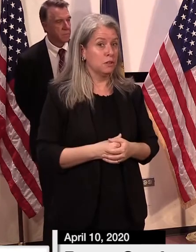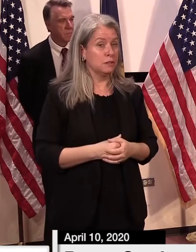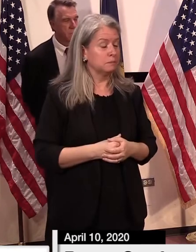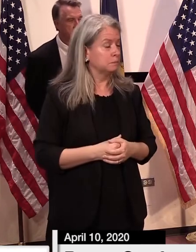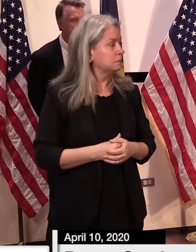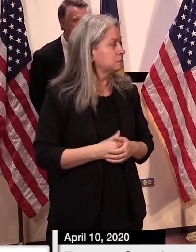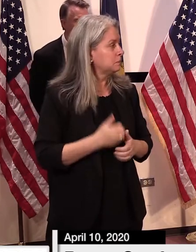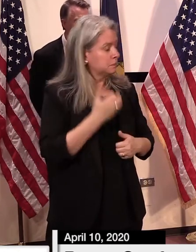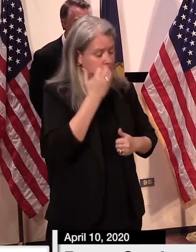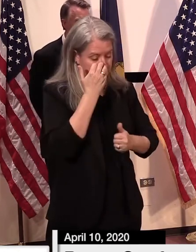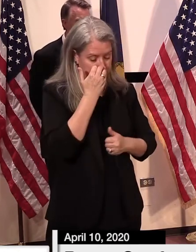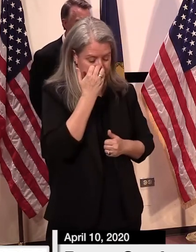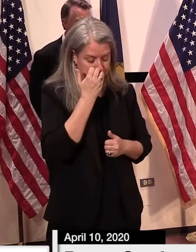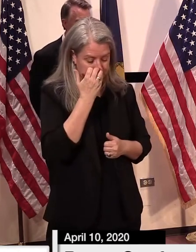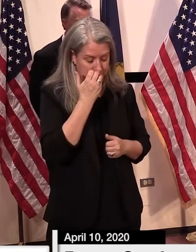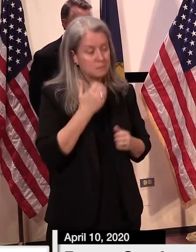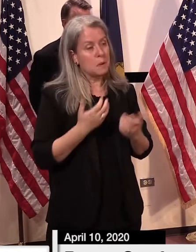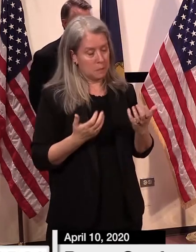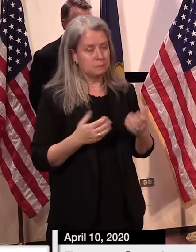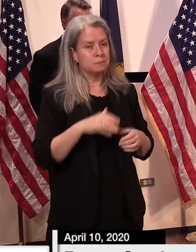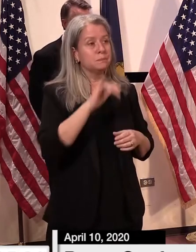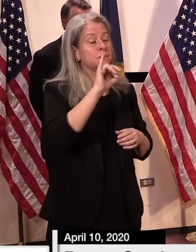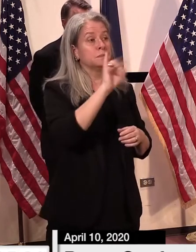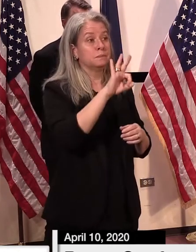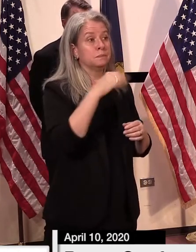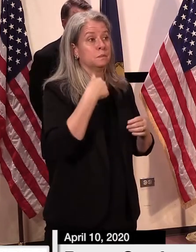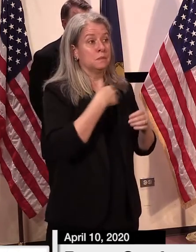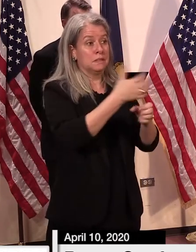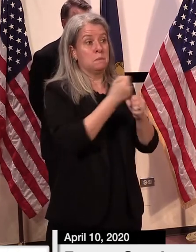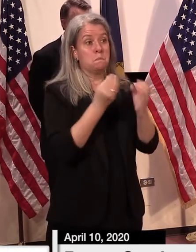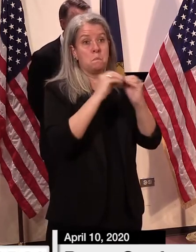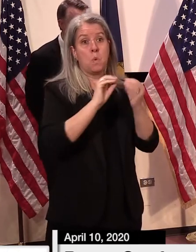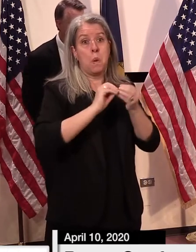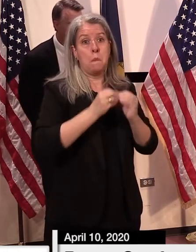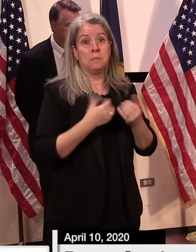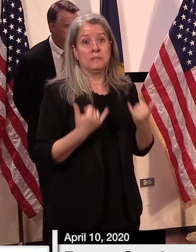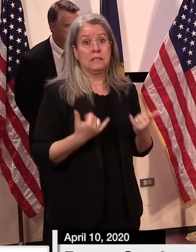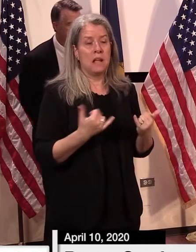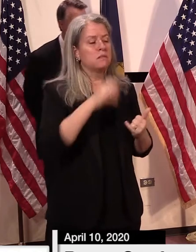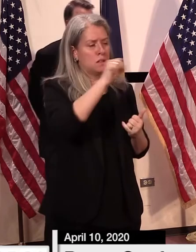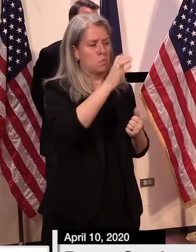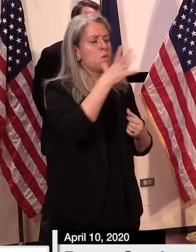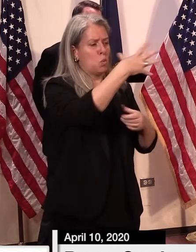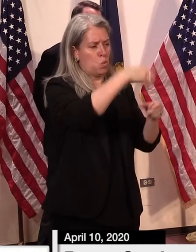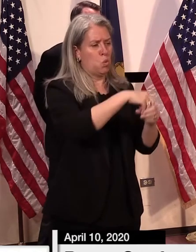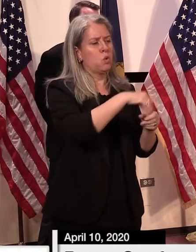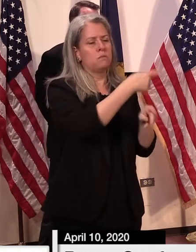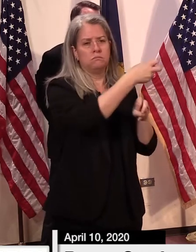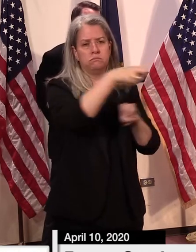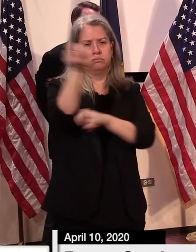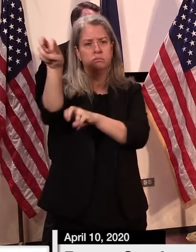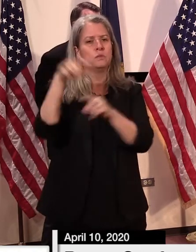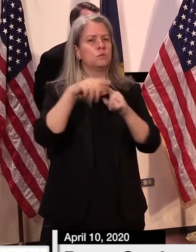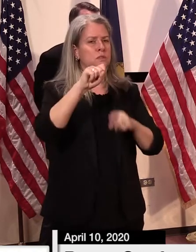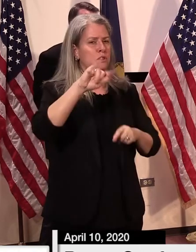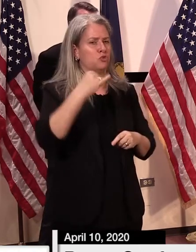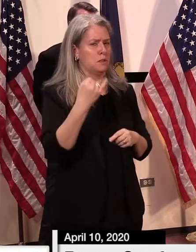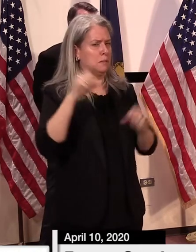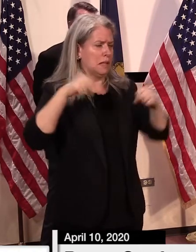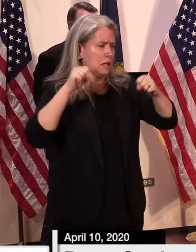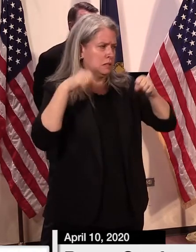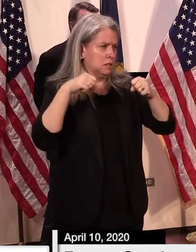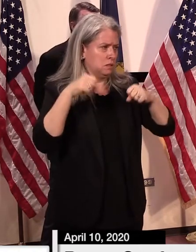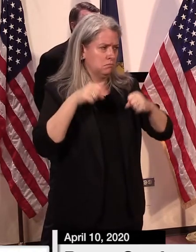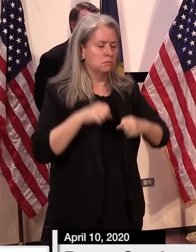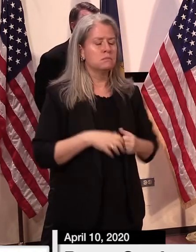First of all, if we have additional cases that we report this afternoon, they will be transferred to St. Johnsbury. Second of all,